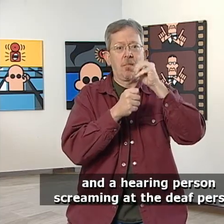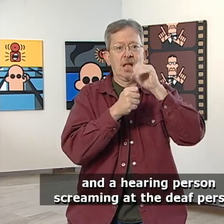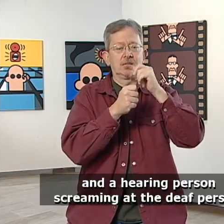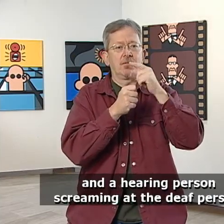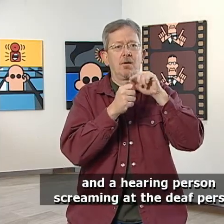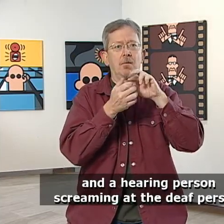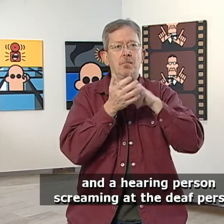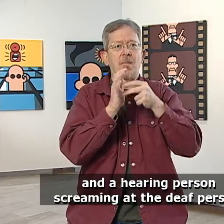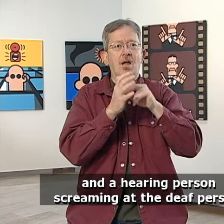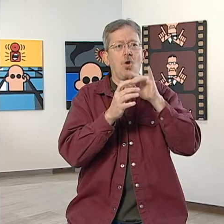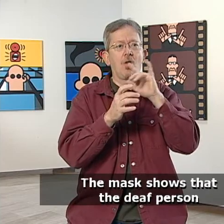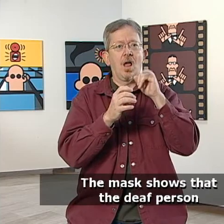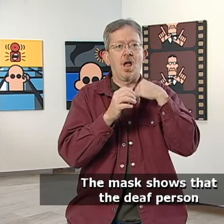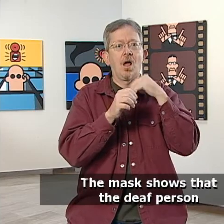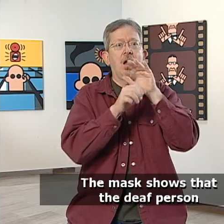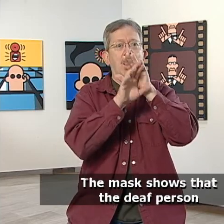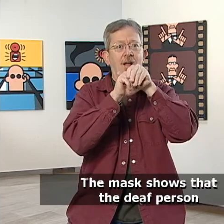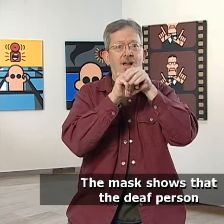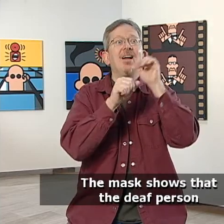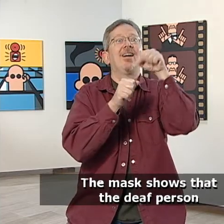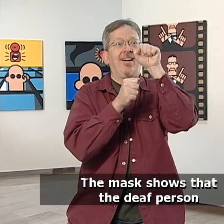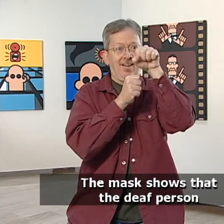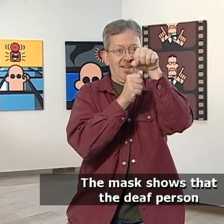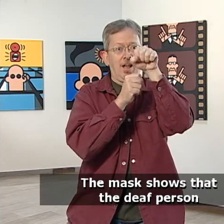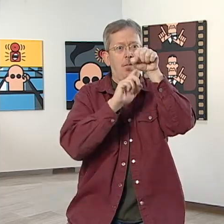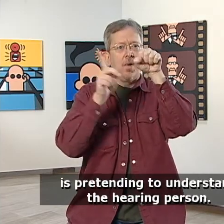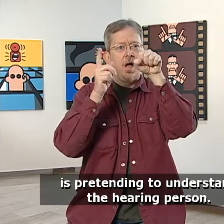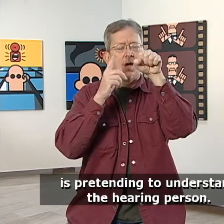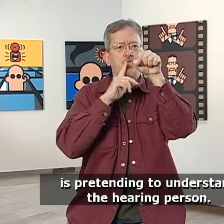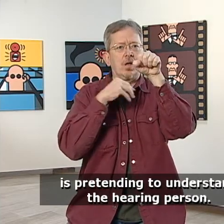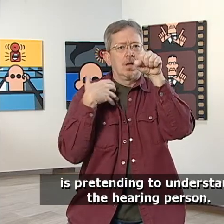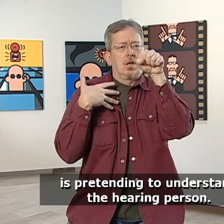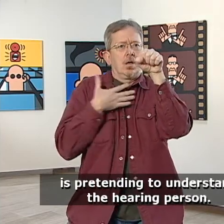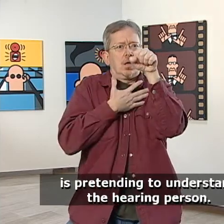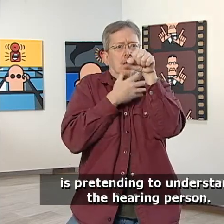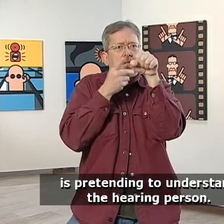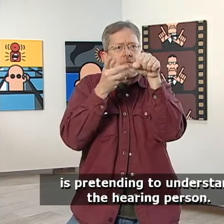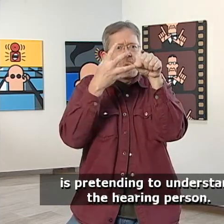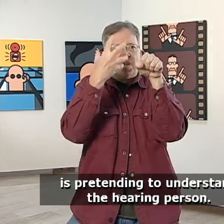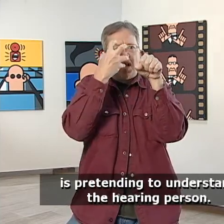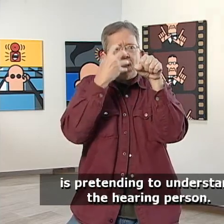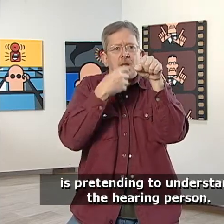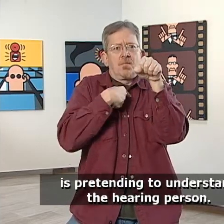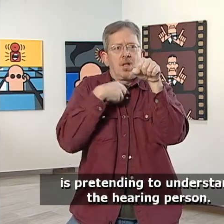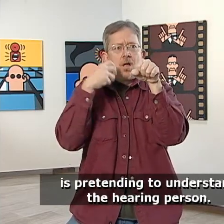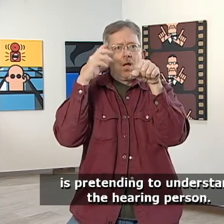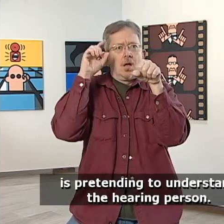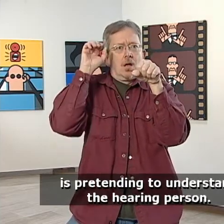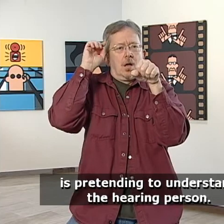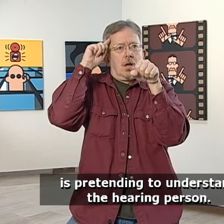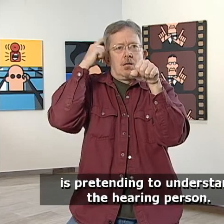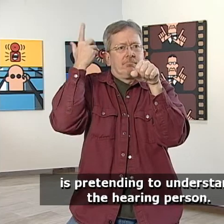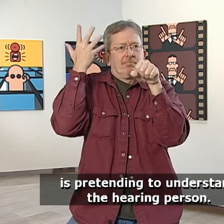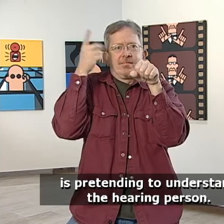at the deaf person. The mask shows that the deaf person is pretending to understand the hearing person.